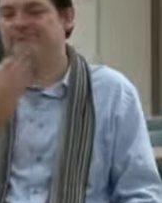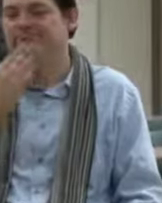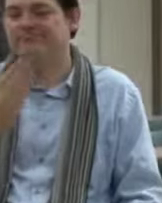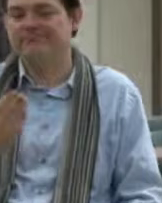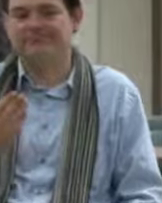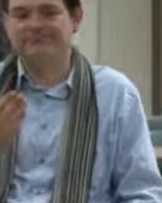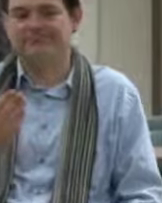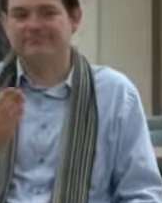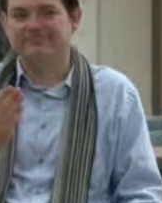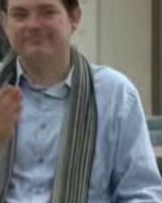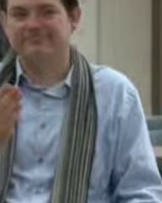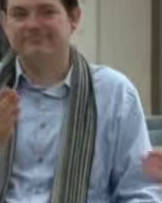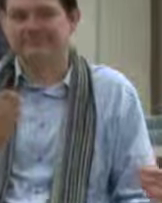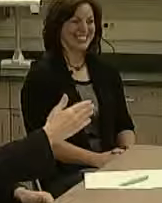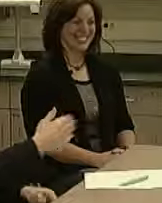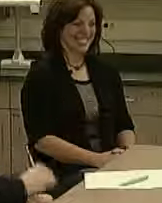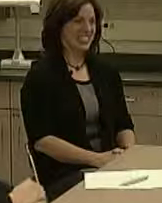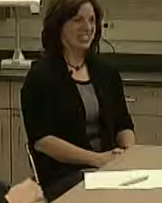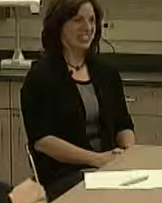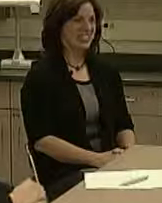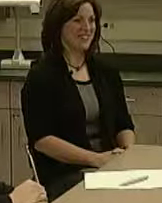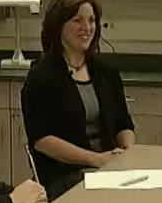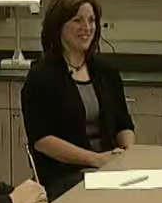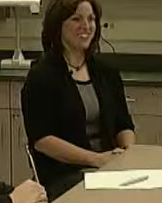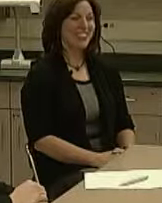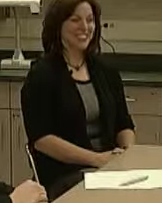Thank you. Yep. You're welcome.